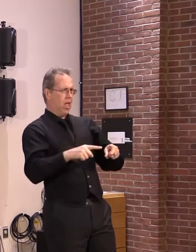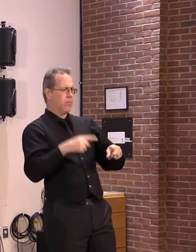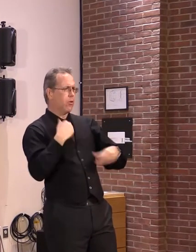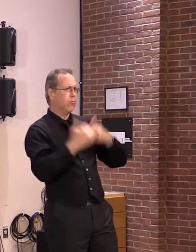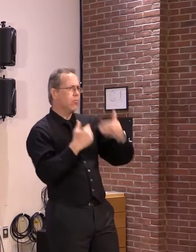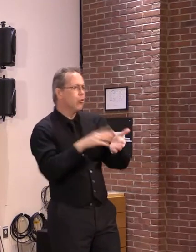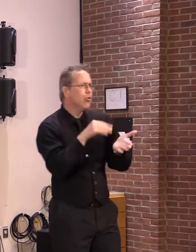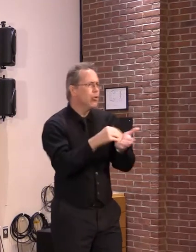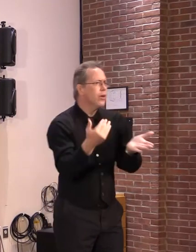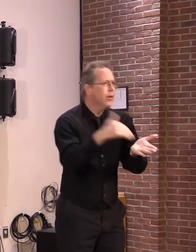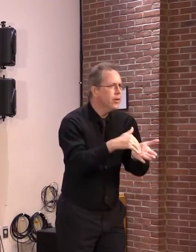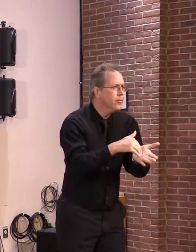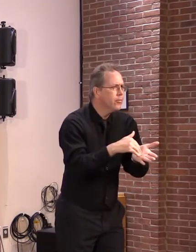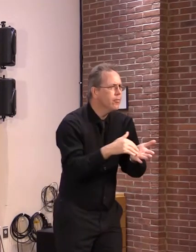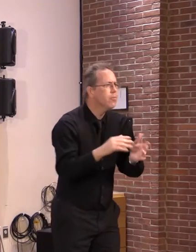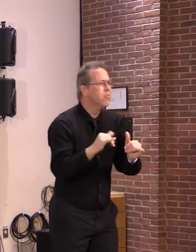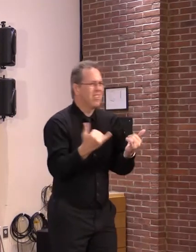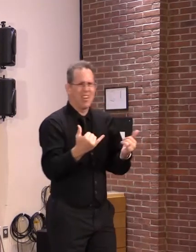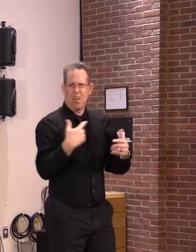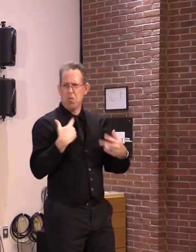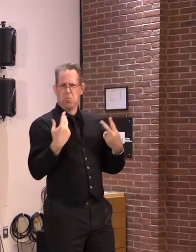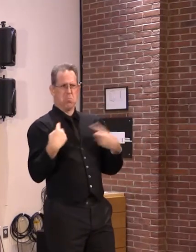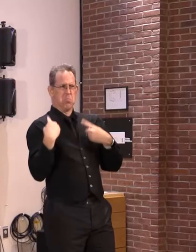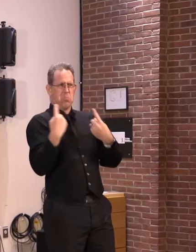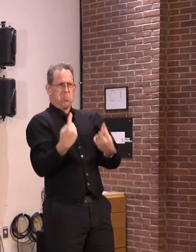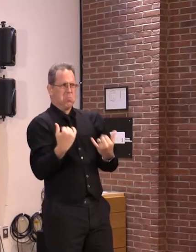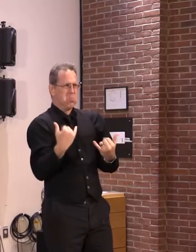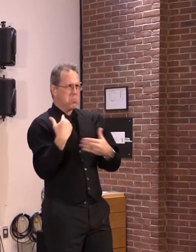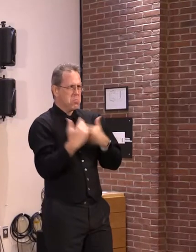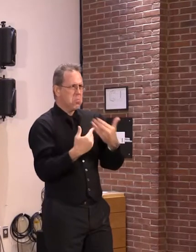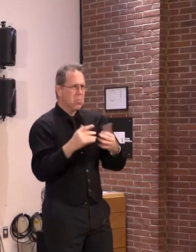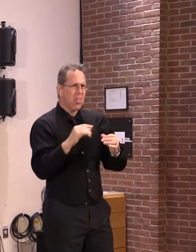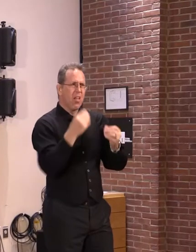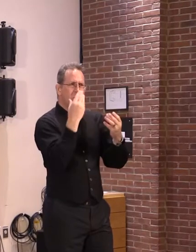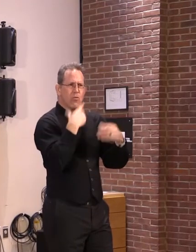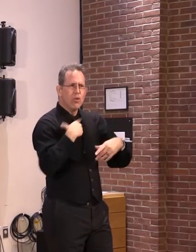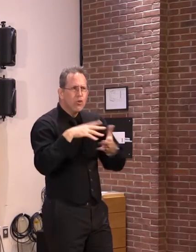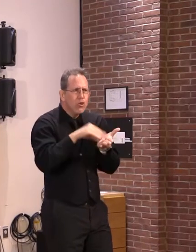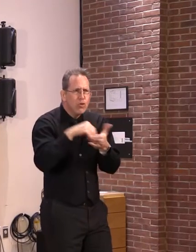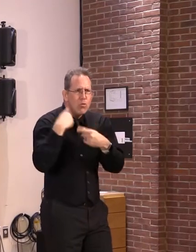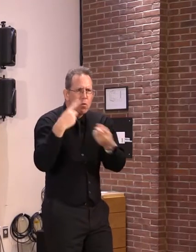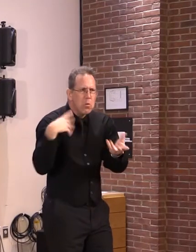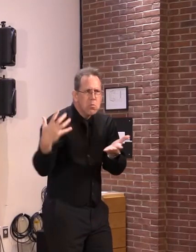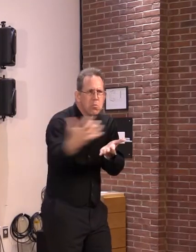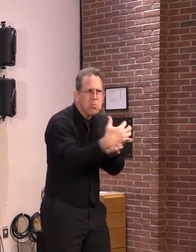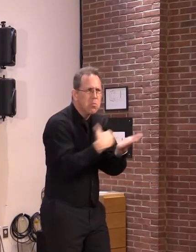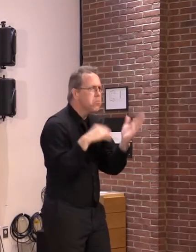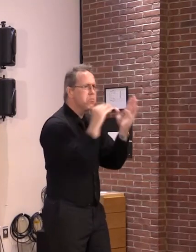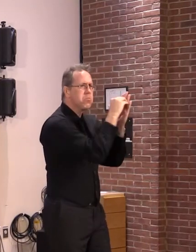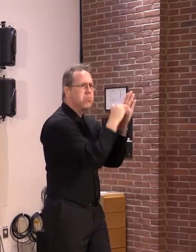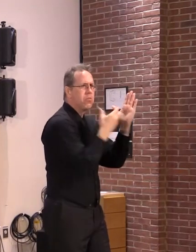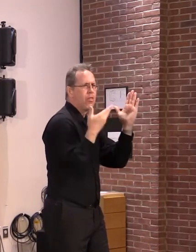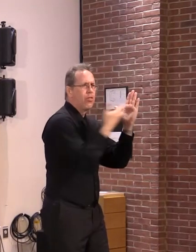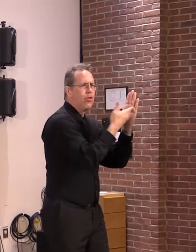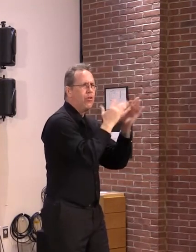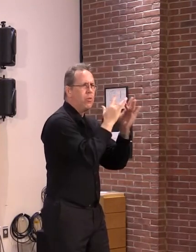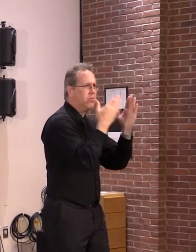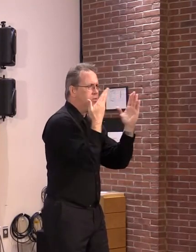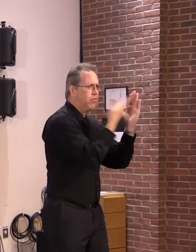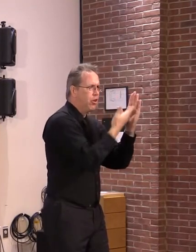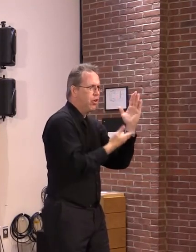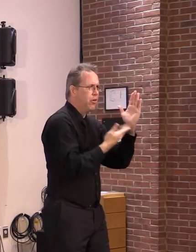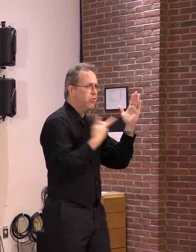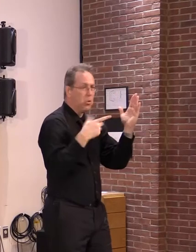we believe that the data that's available and the opportunity for people to interpret it with our